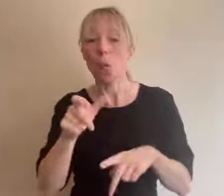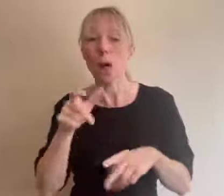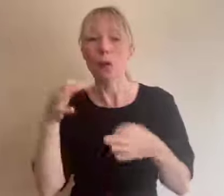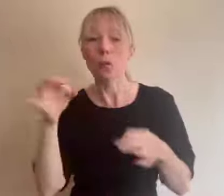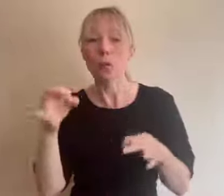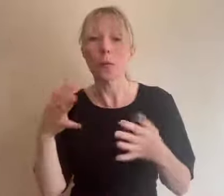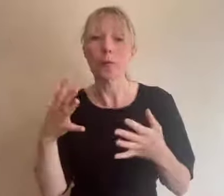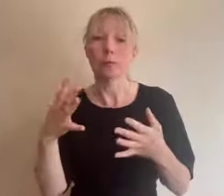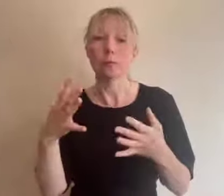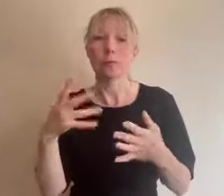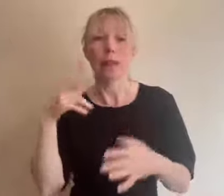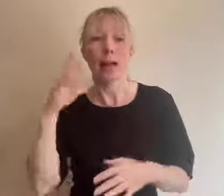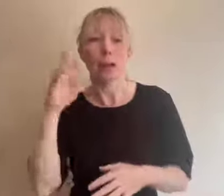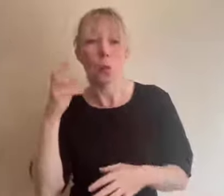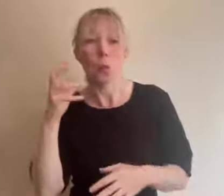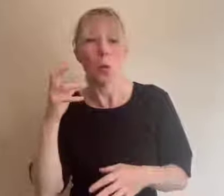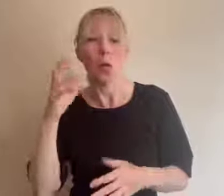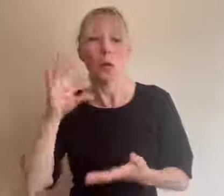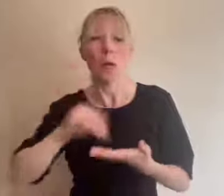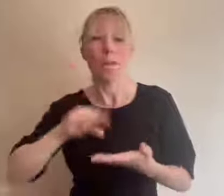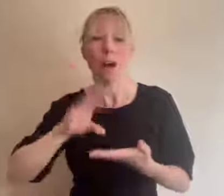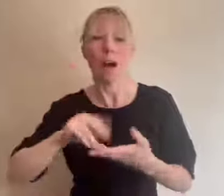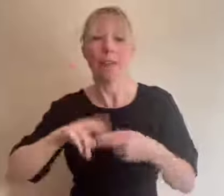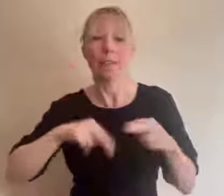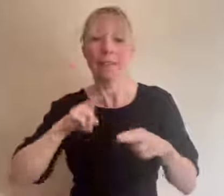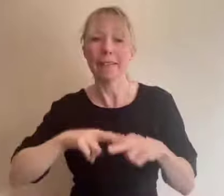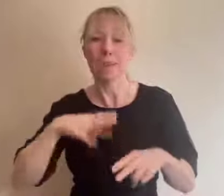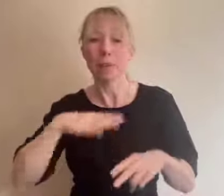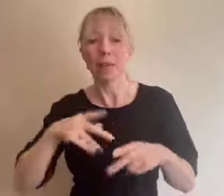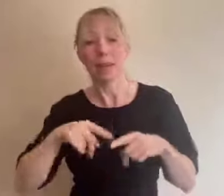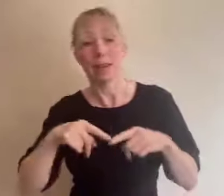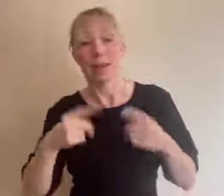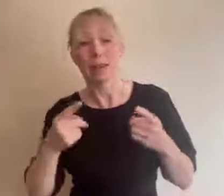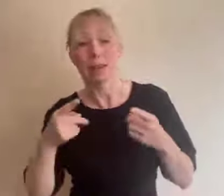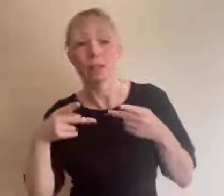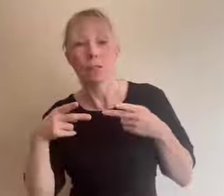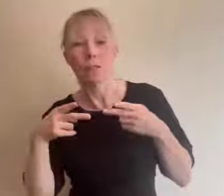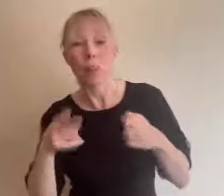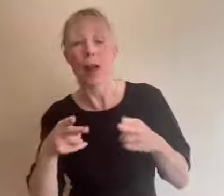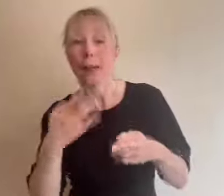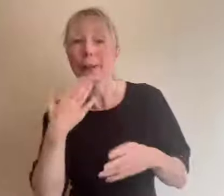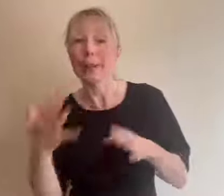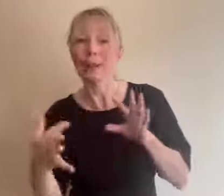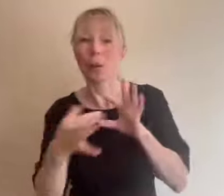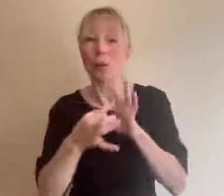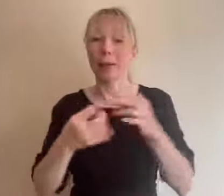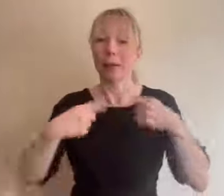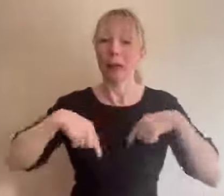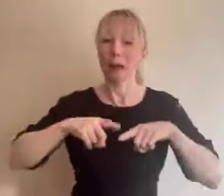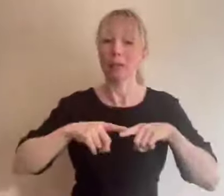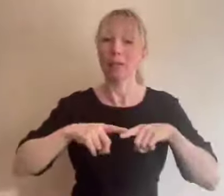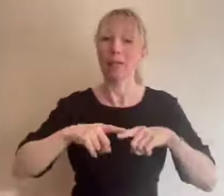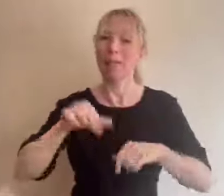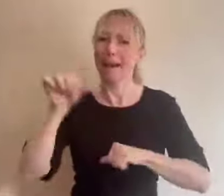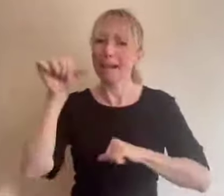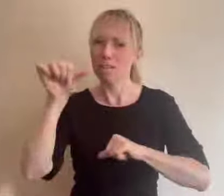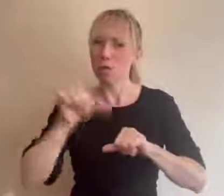formats please contact us there is a shorter version of this document in plain english as a word doc